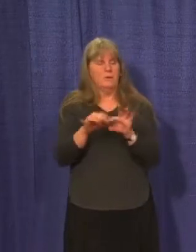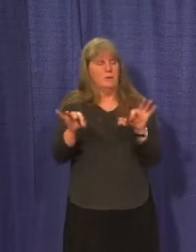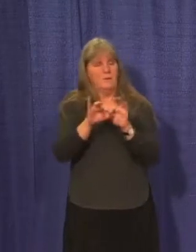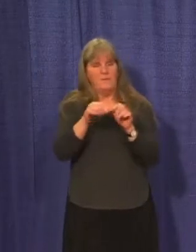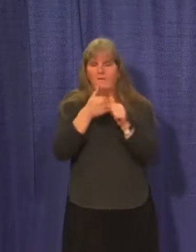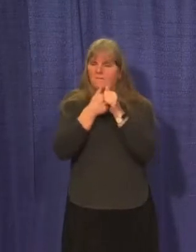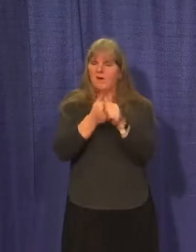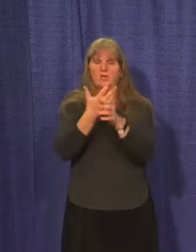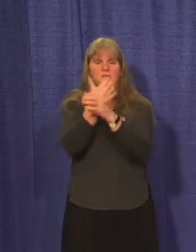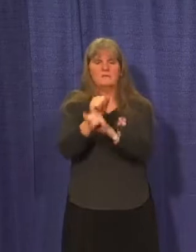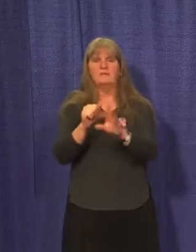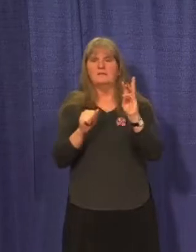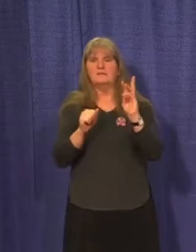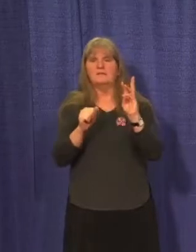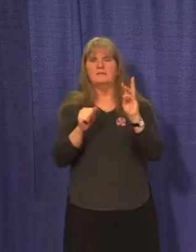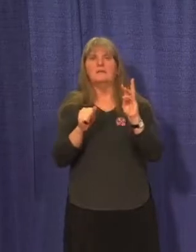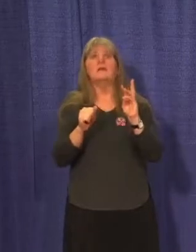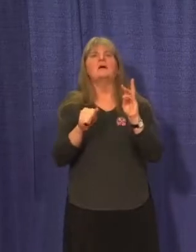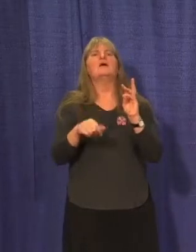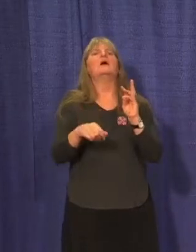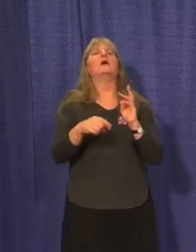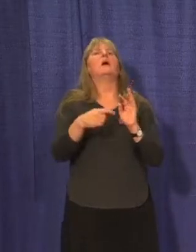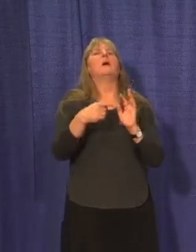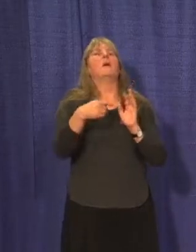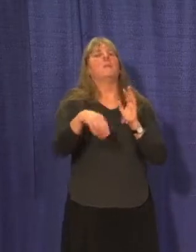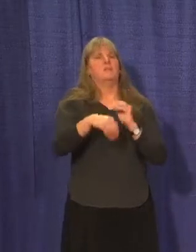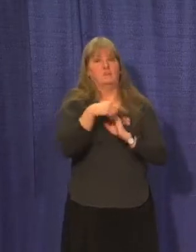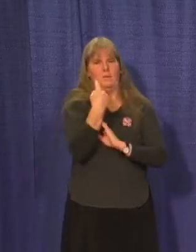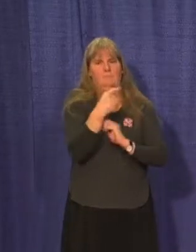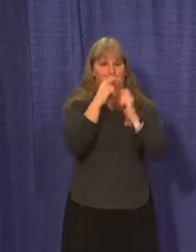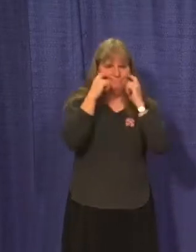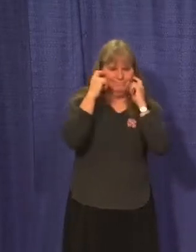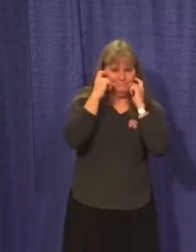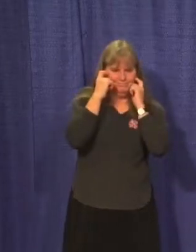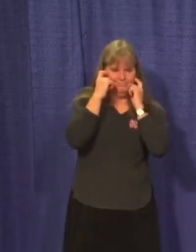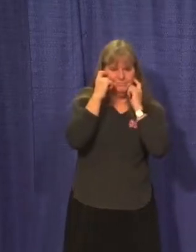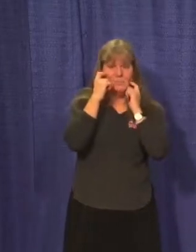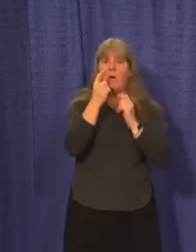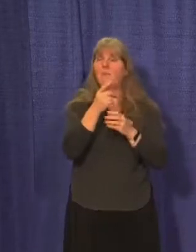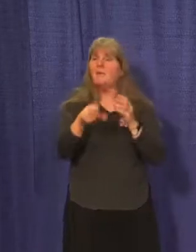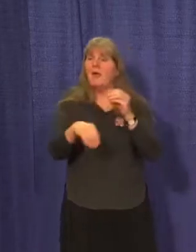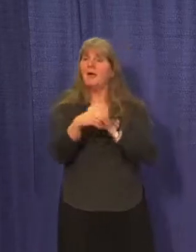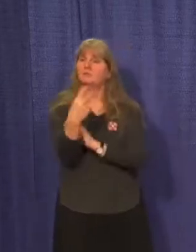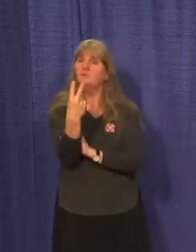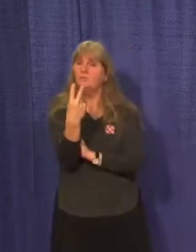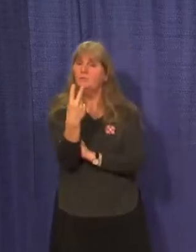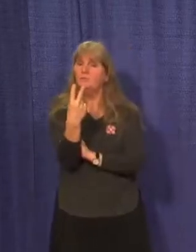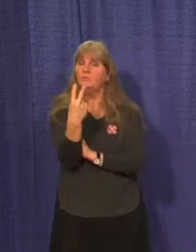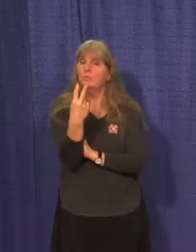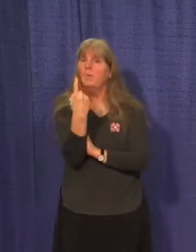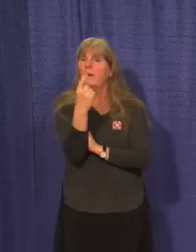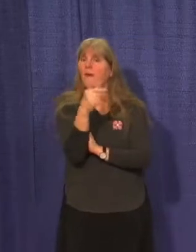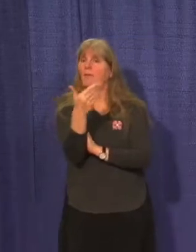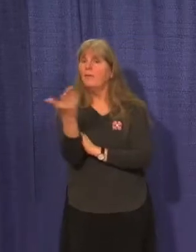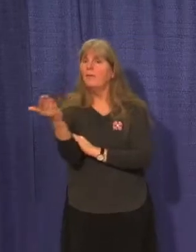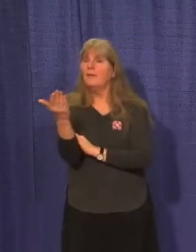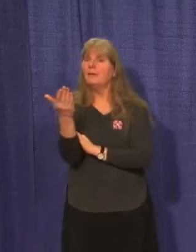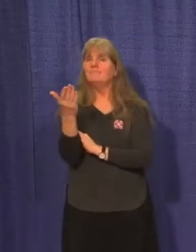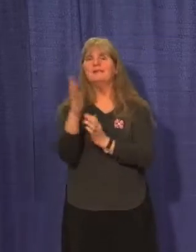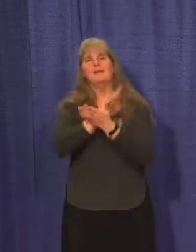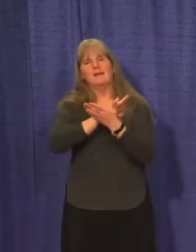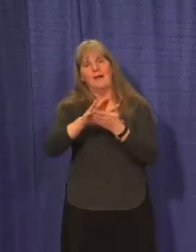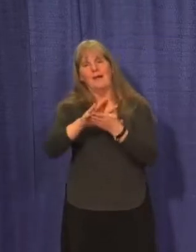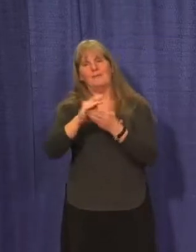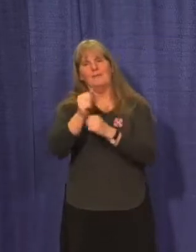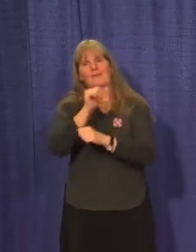six plus one and use your mask. Or safe six plus two if we think of one other action. Be kind.